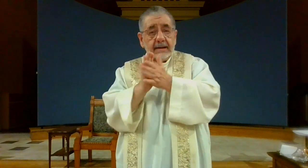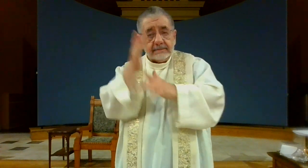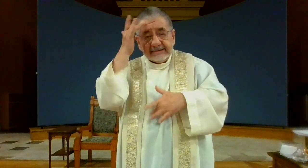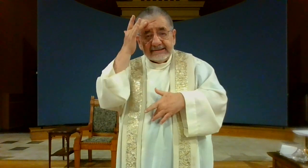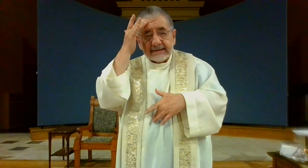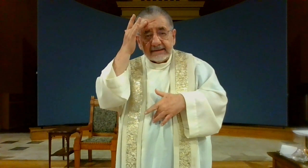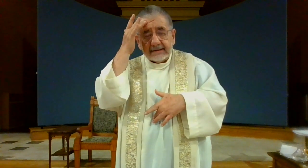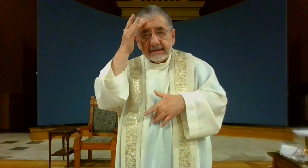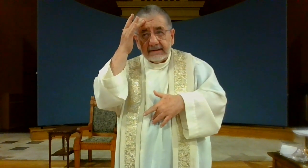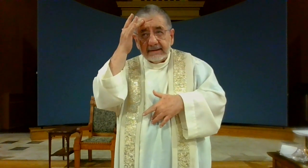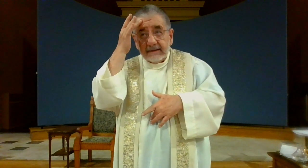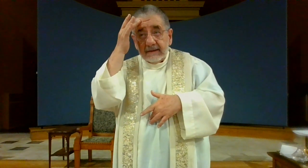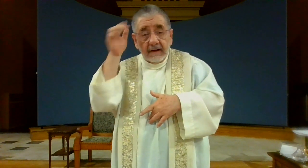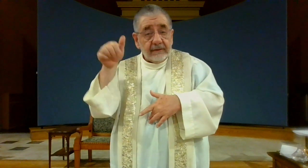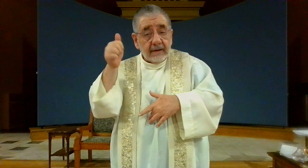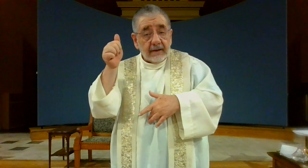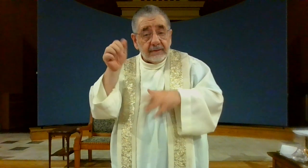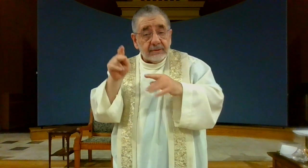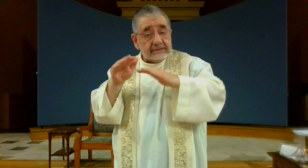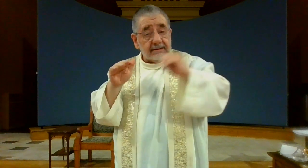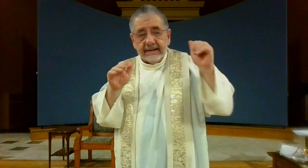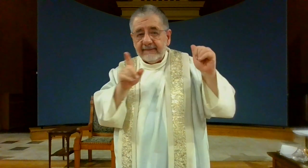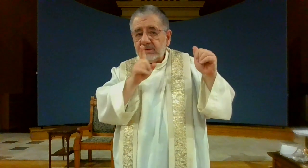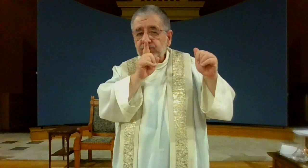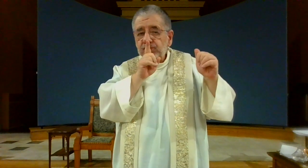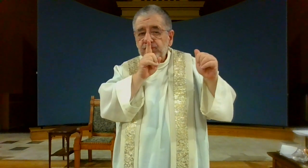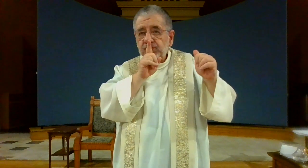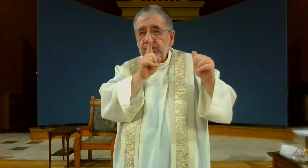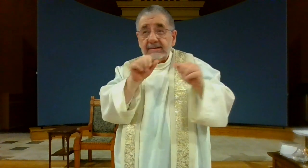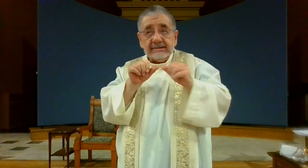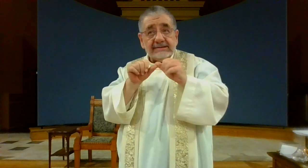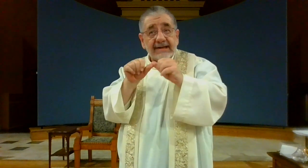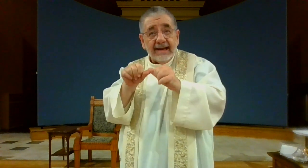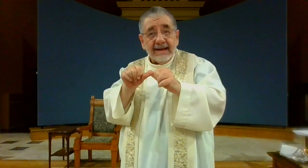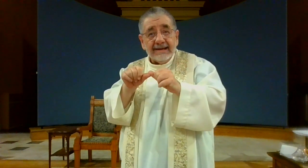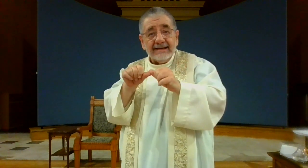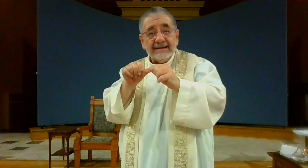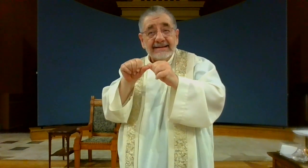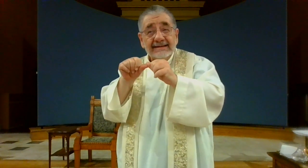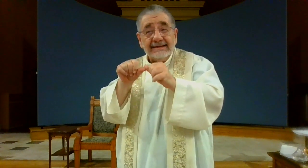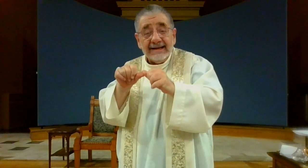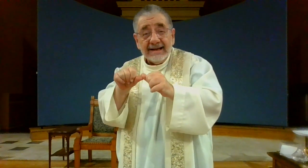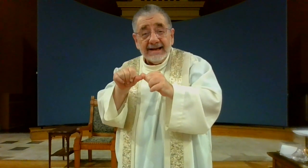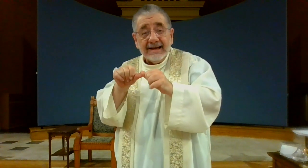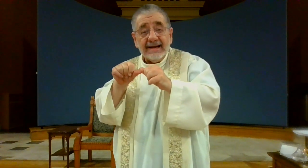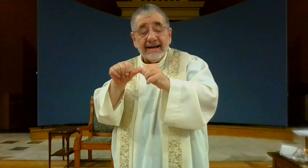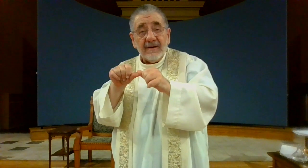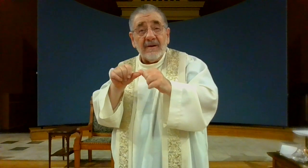issues arise their spouse gets sick or someone leaves but they push